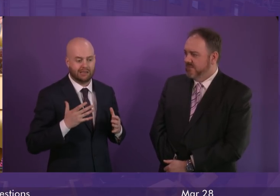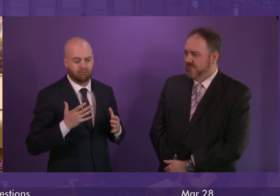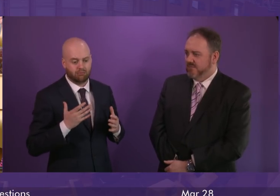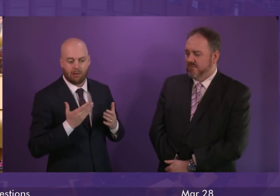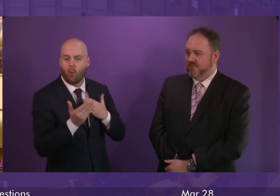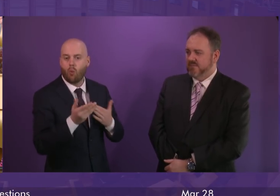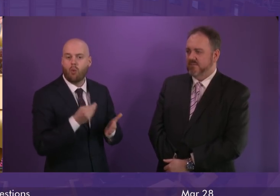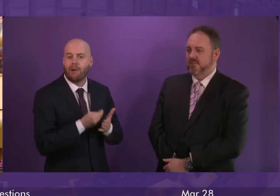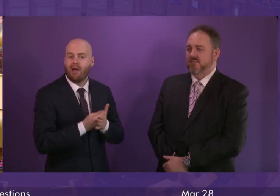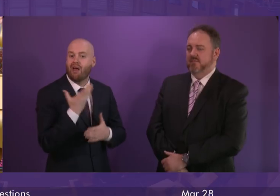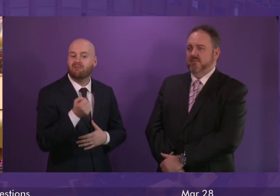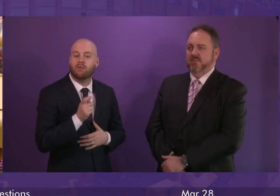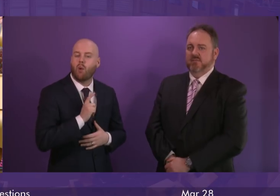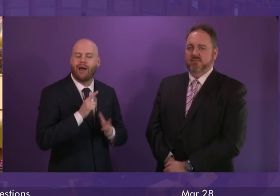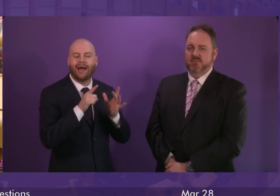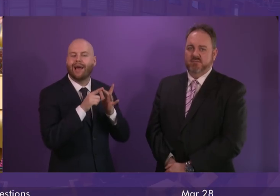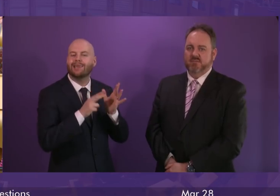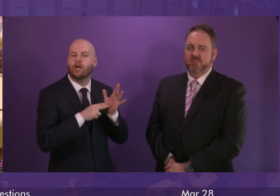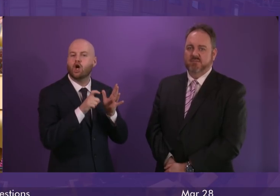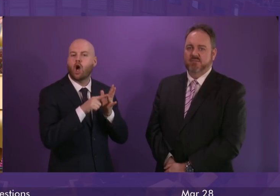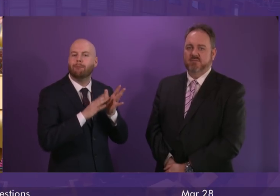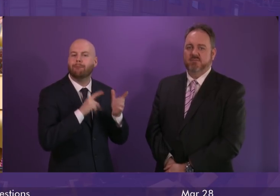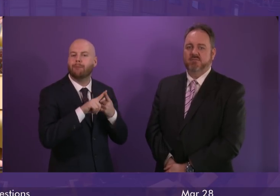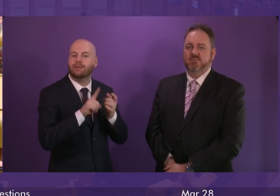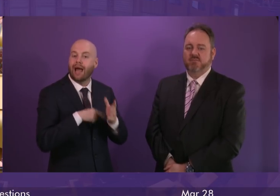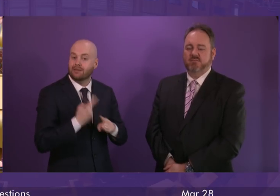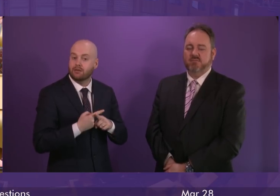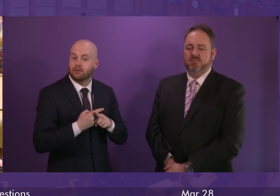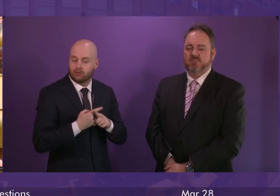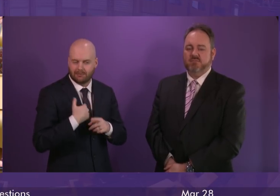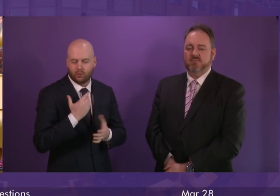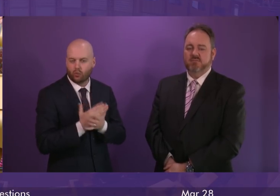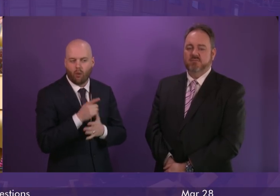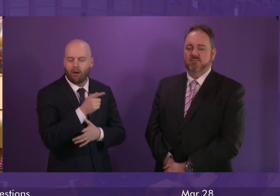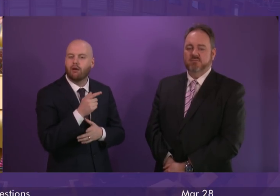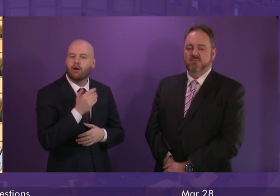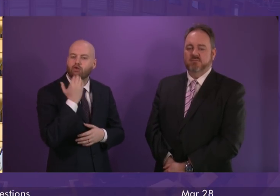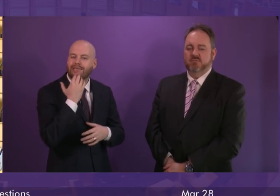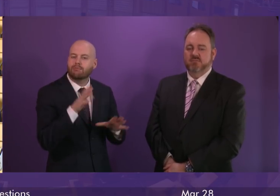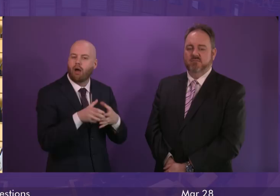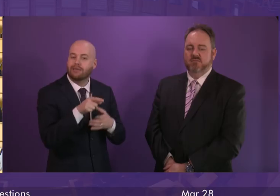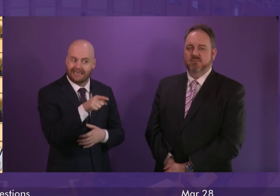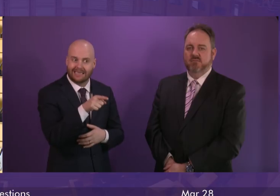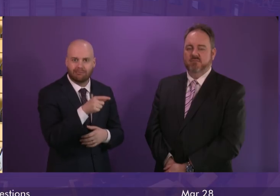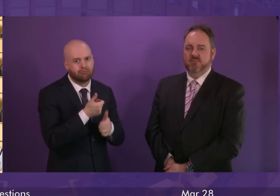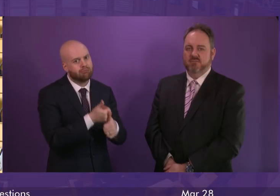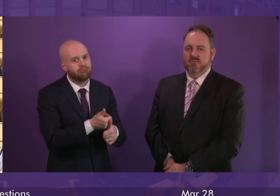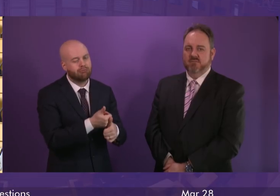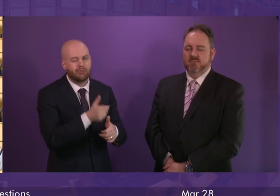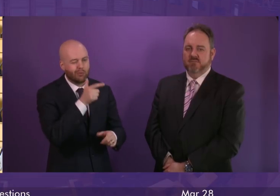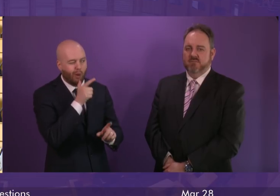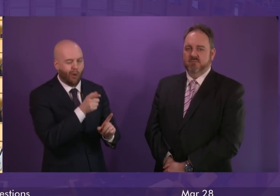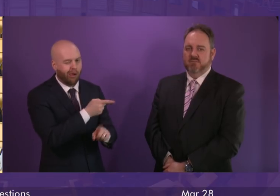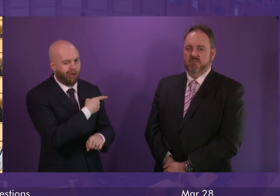system of income tax, which I think is something the Greens welcome, even if it's not something every party across this chamber welcomes. As Alison